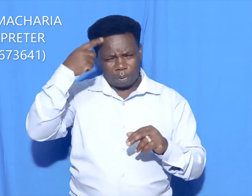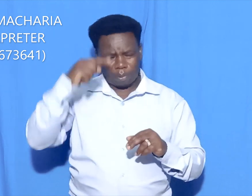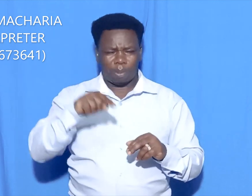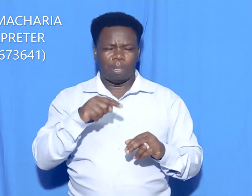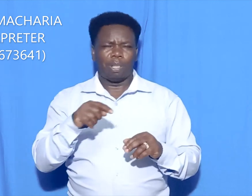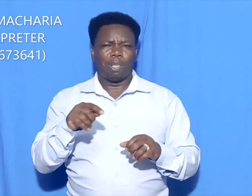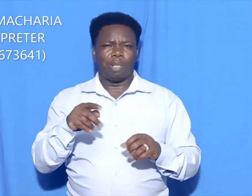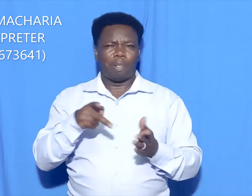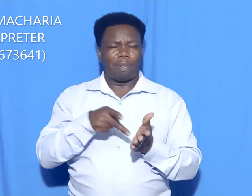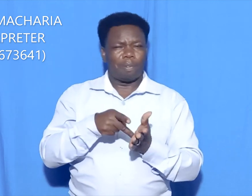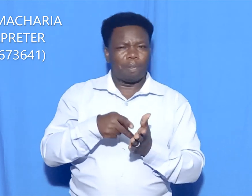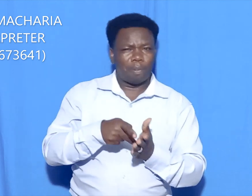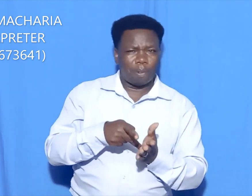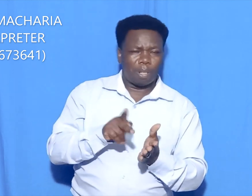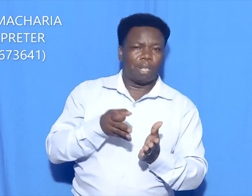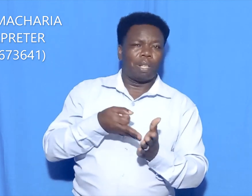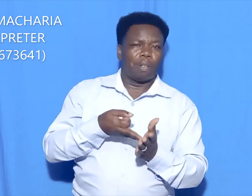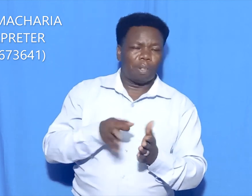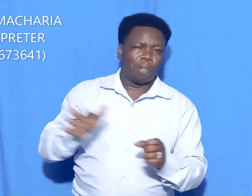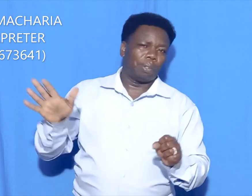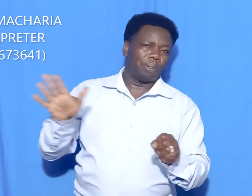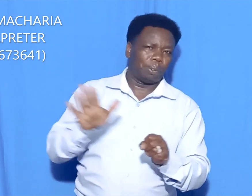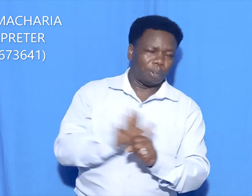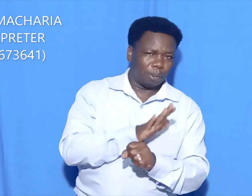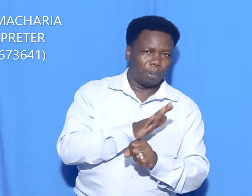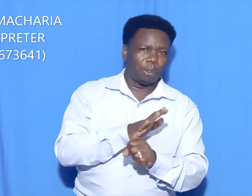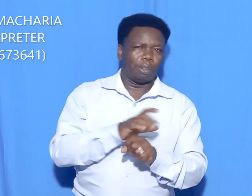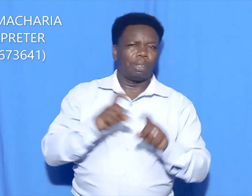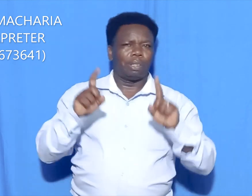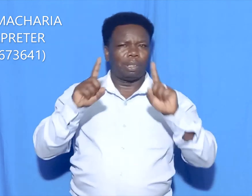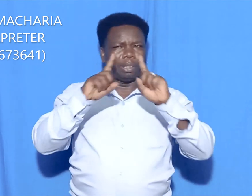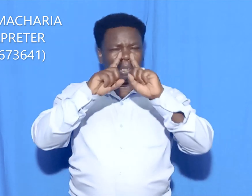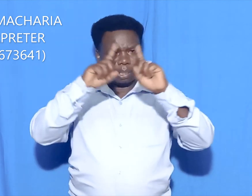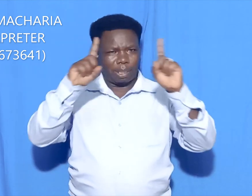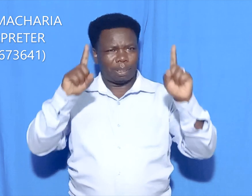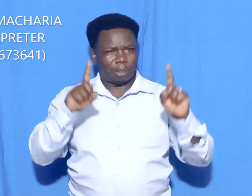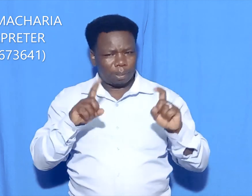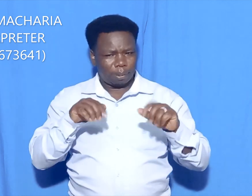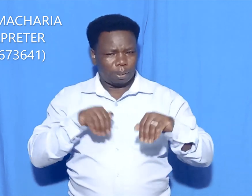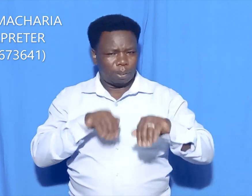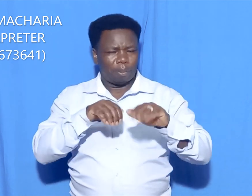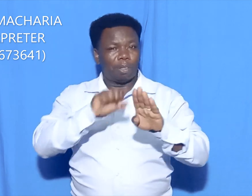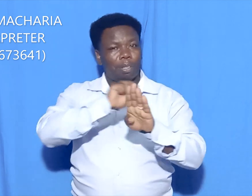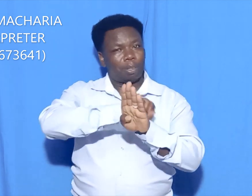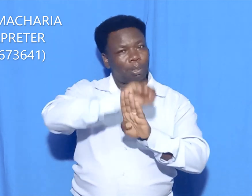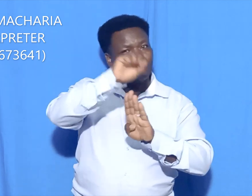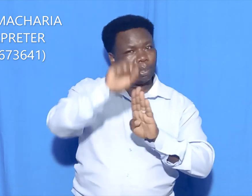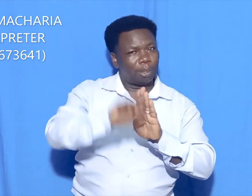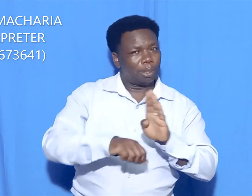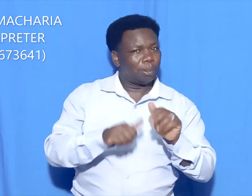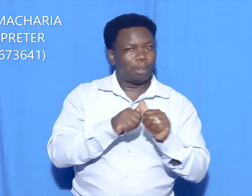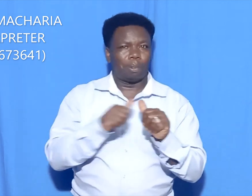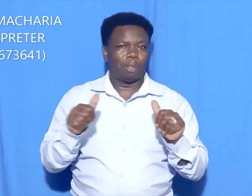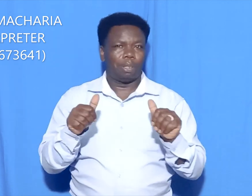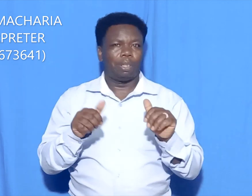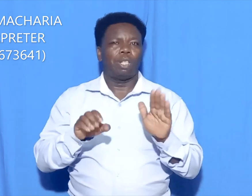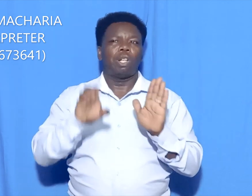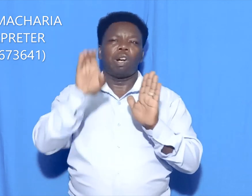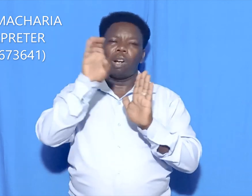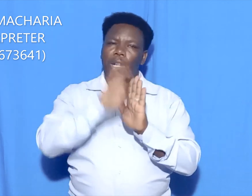fees. With full country to have done examinations as far as a lot. The cost is as